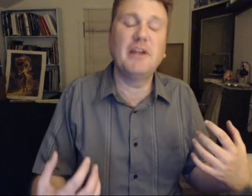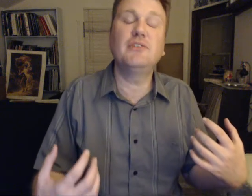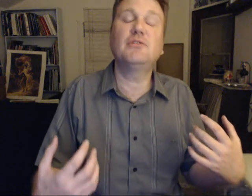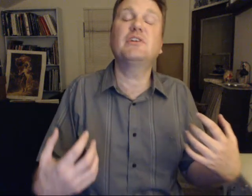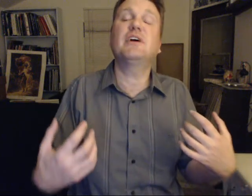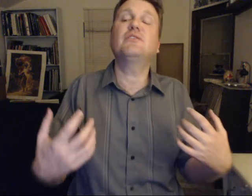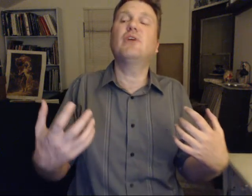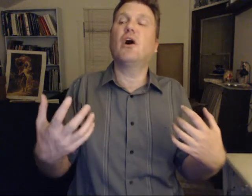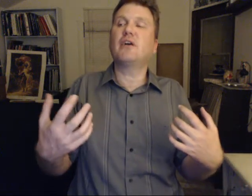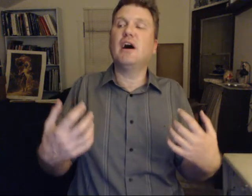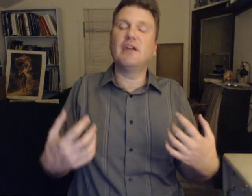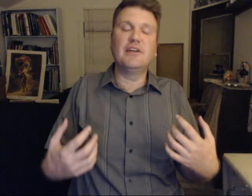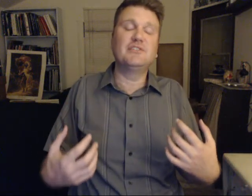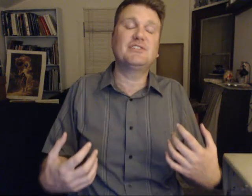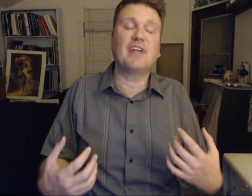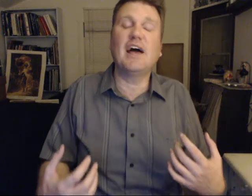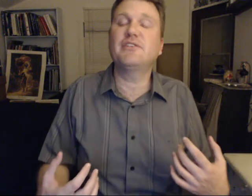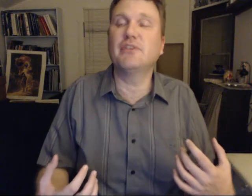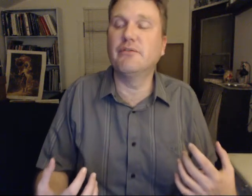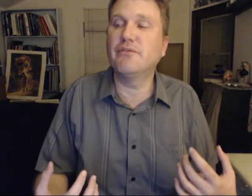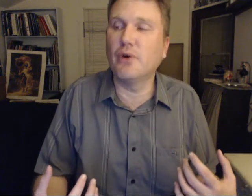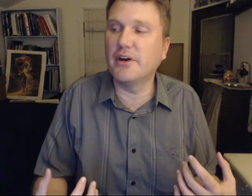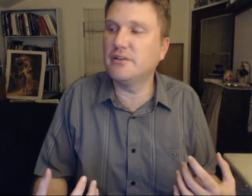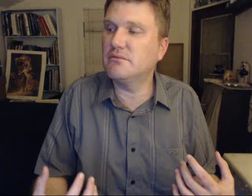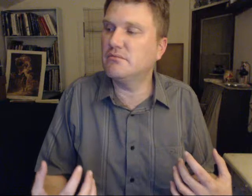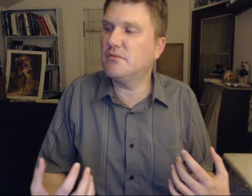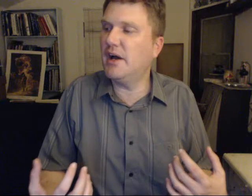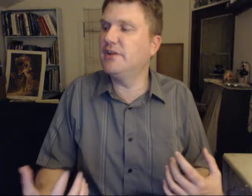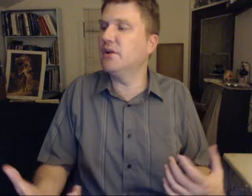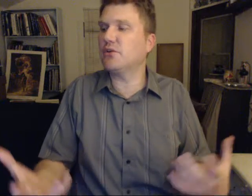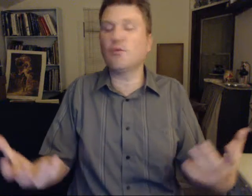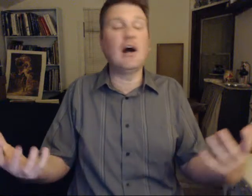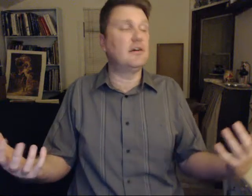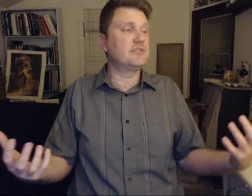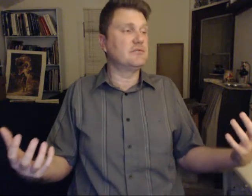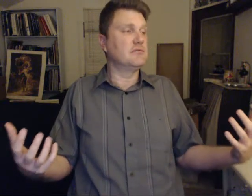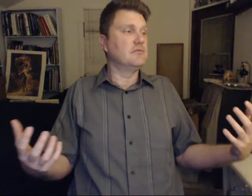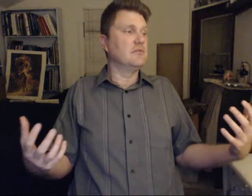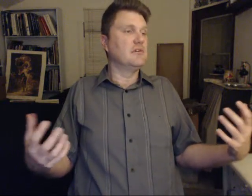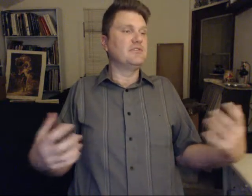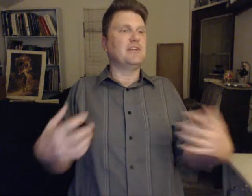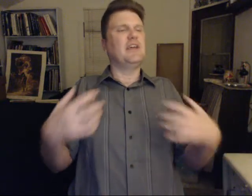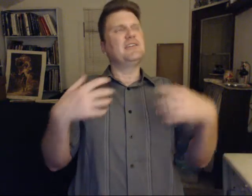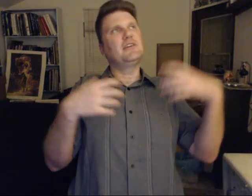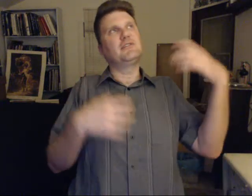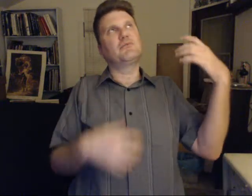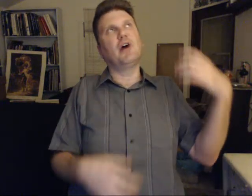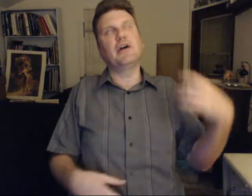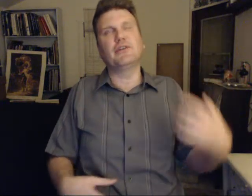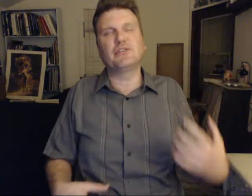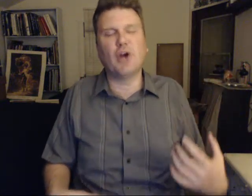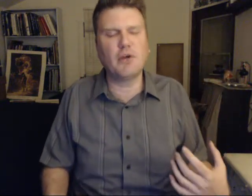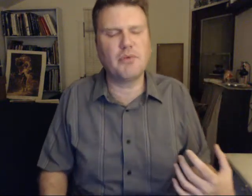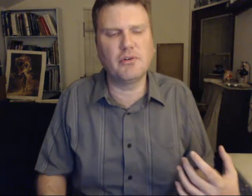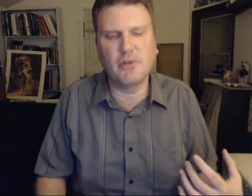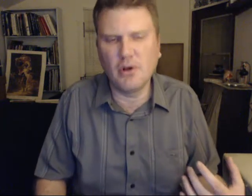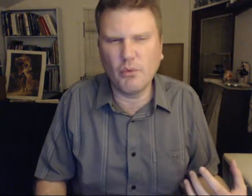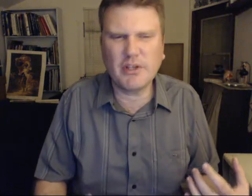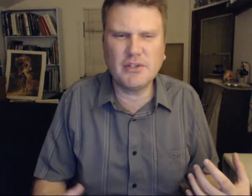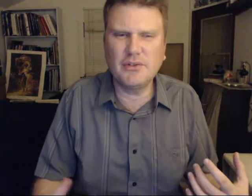do connect to the Archon energies and ask them for another route. It's like, it's part of their chart, but what can you,